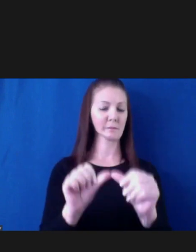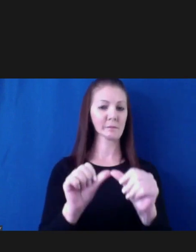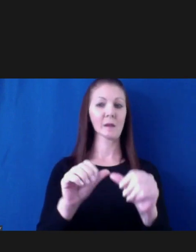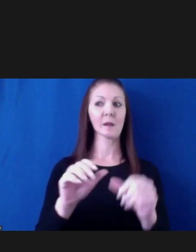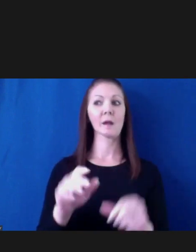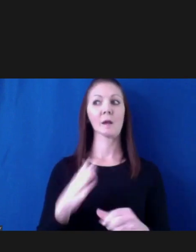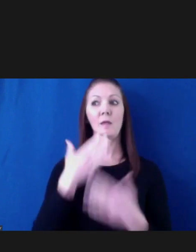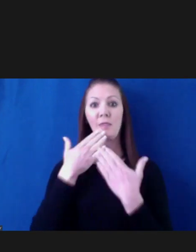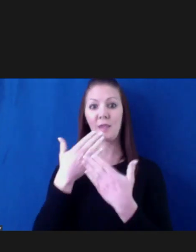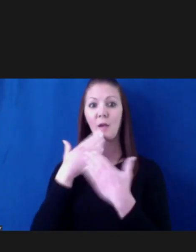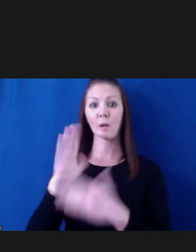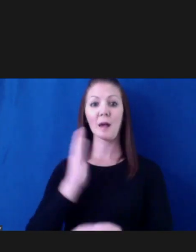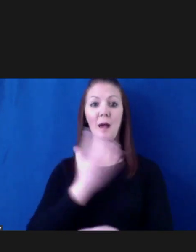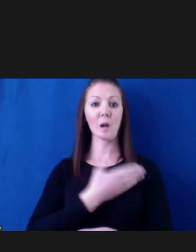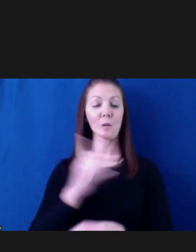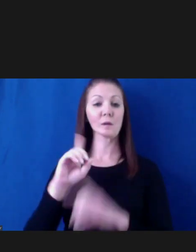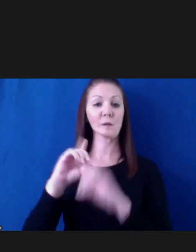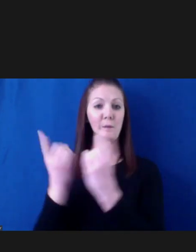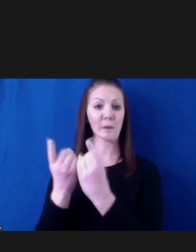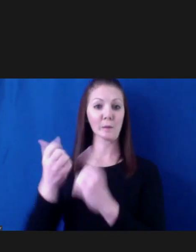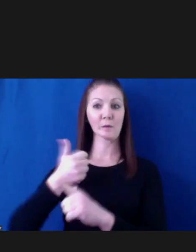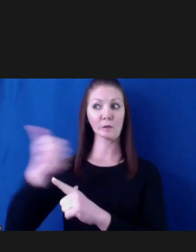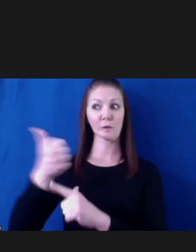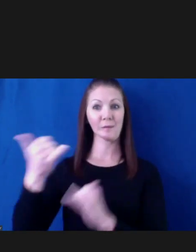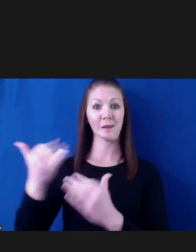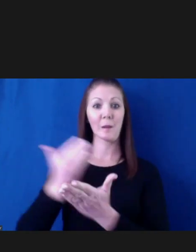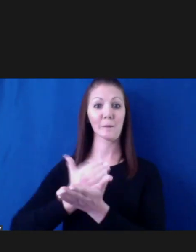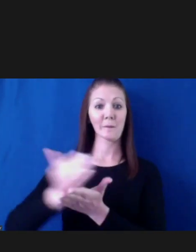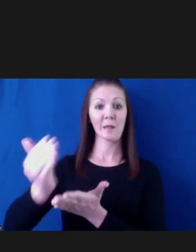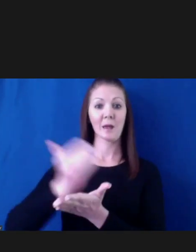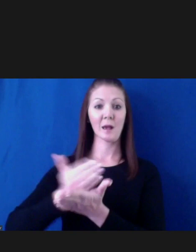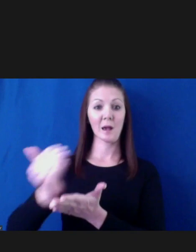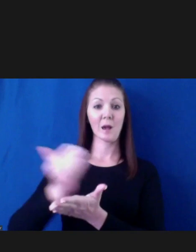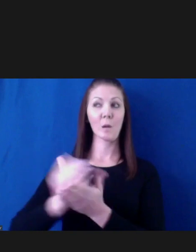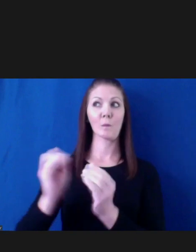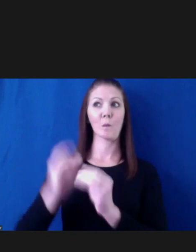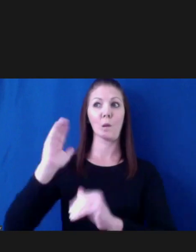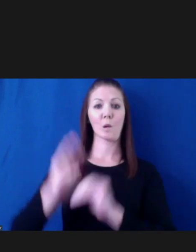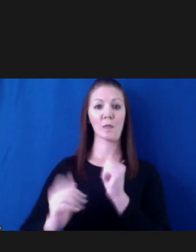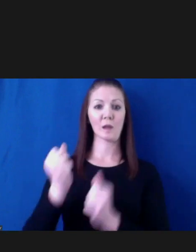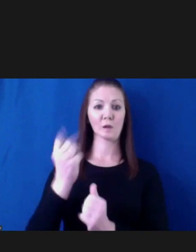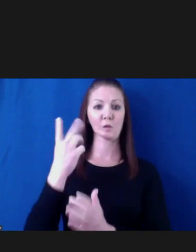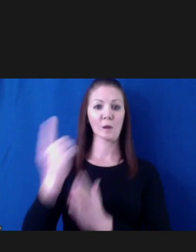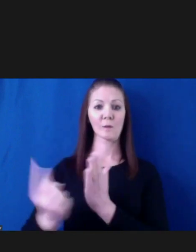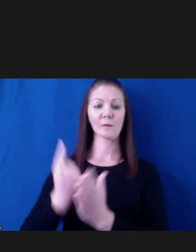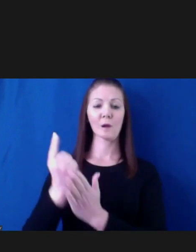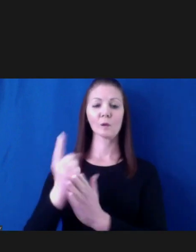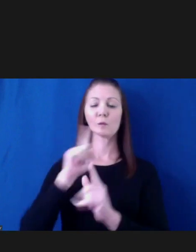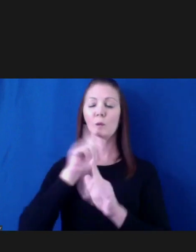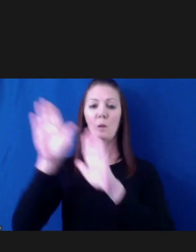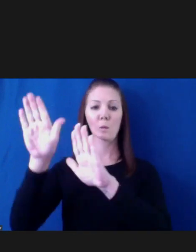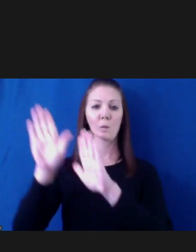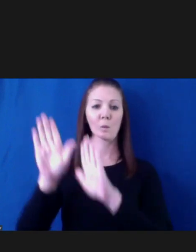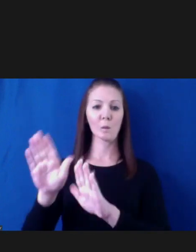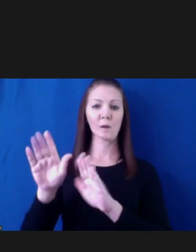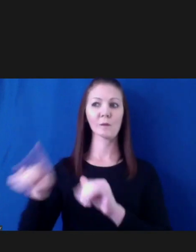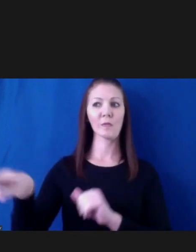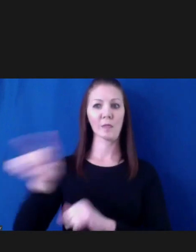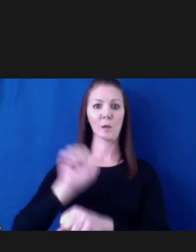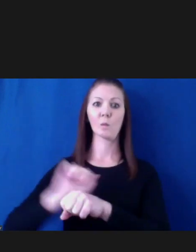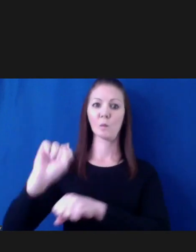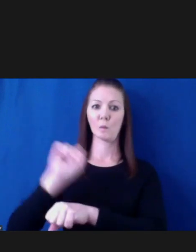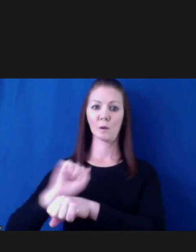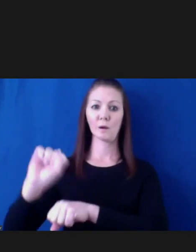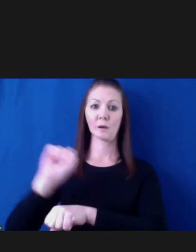you know, 12 hours and running right now. And it's just extraordinary what they're doing. It's a wicked New England